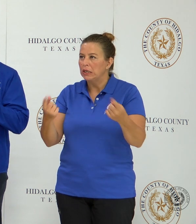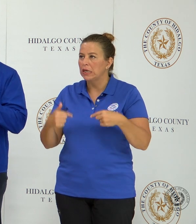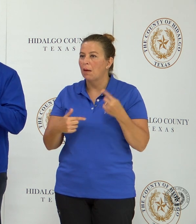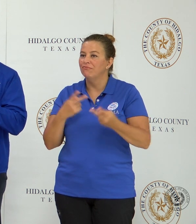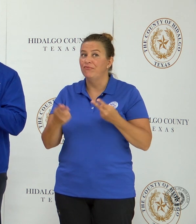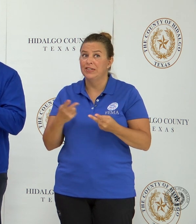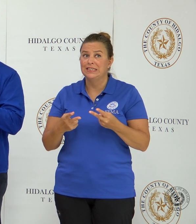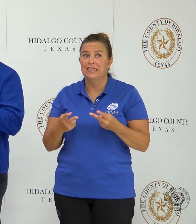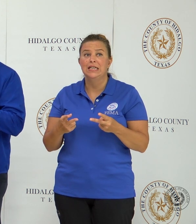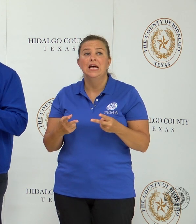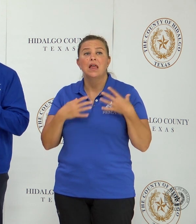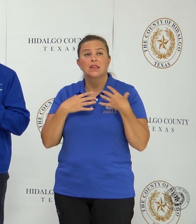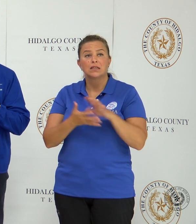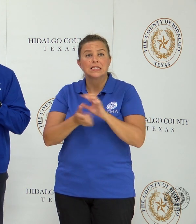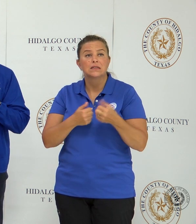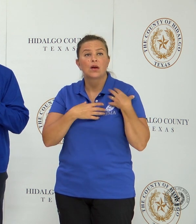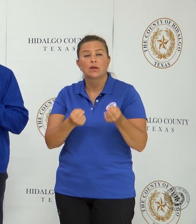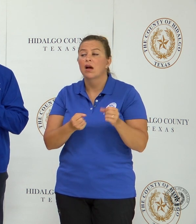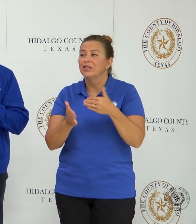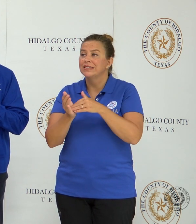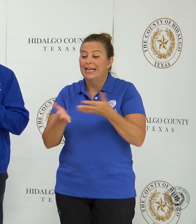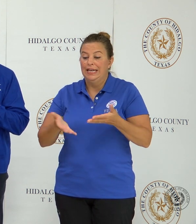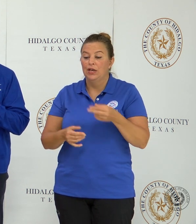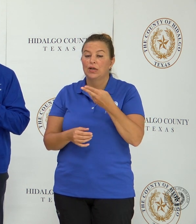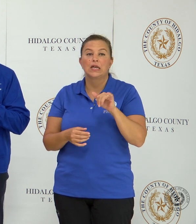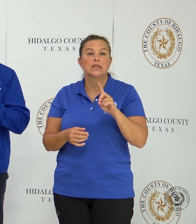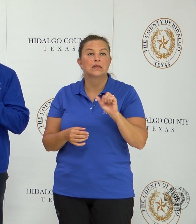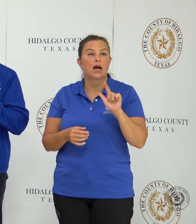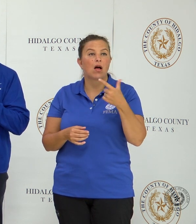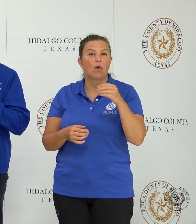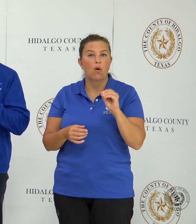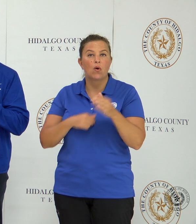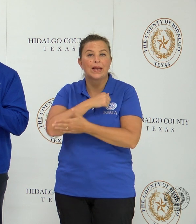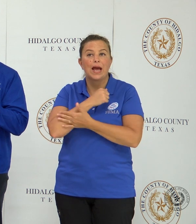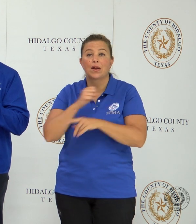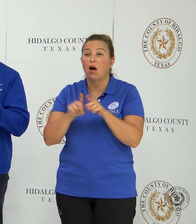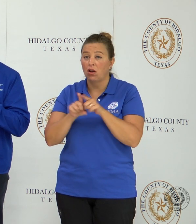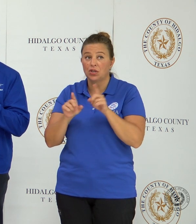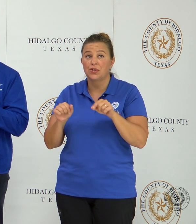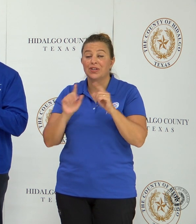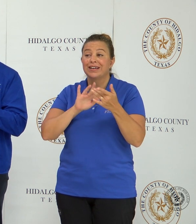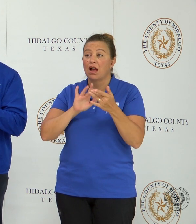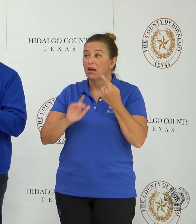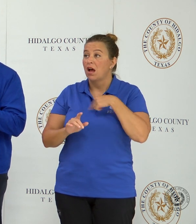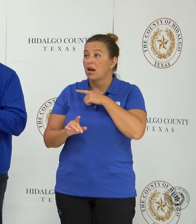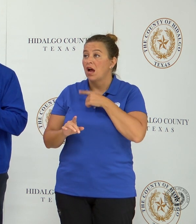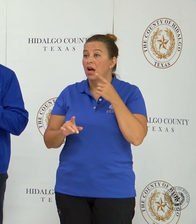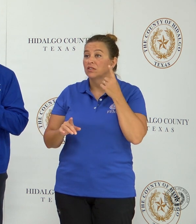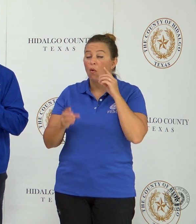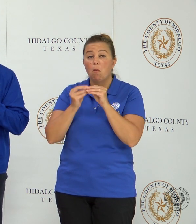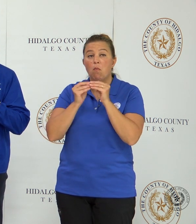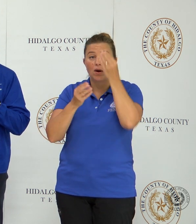the Disaster Recovery Centers located in Hidalgo County. As well, you can contact us for more